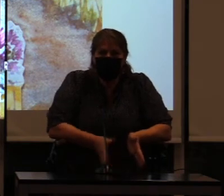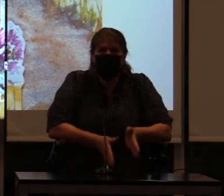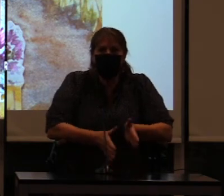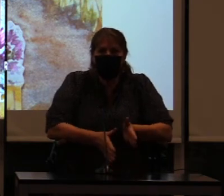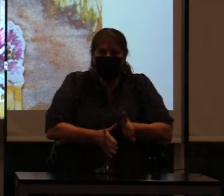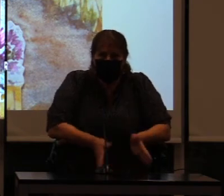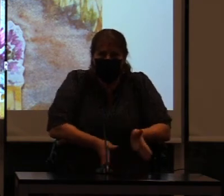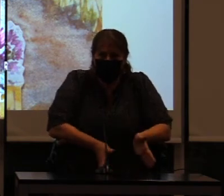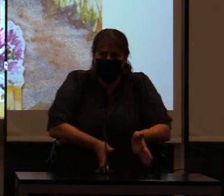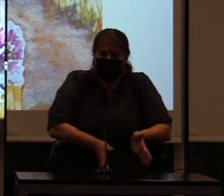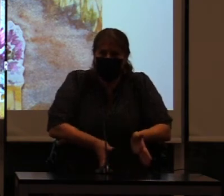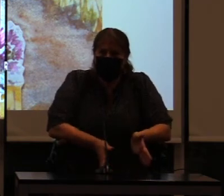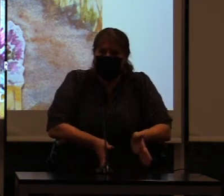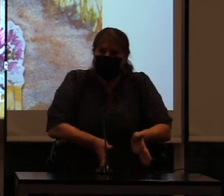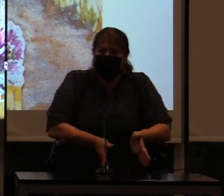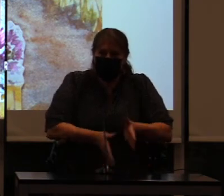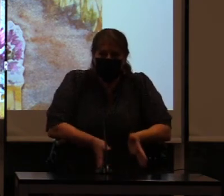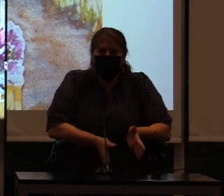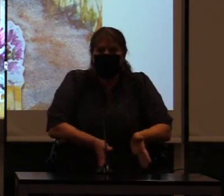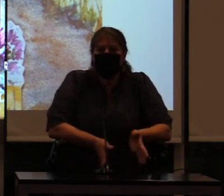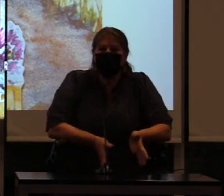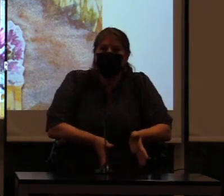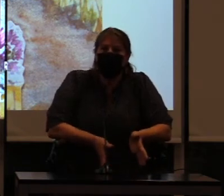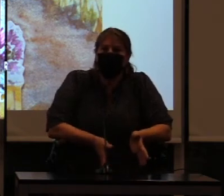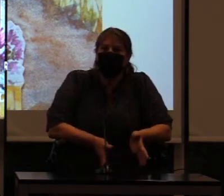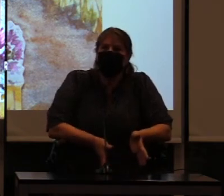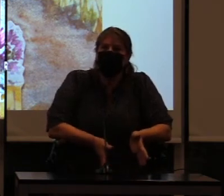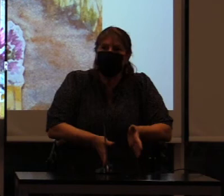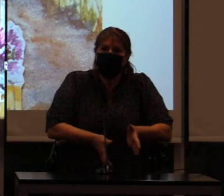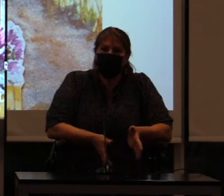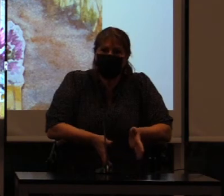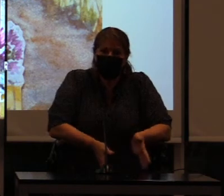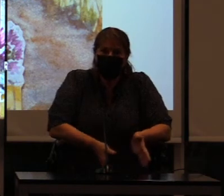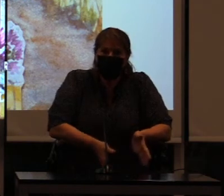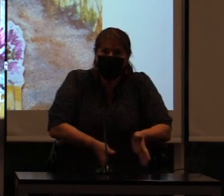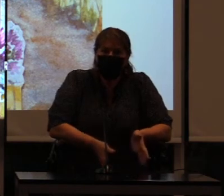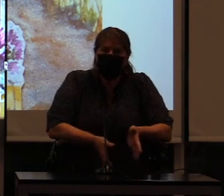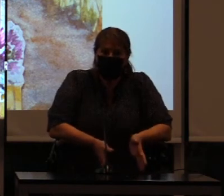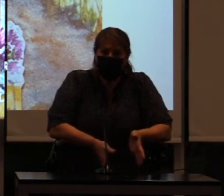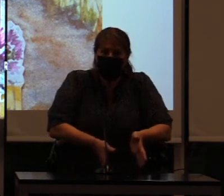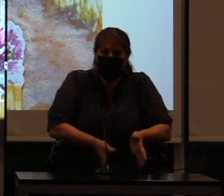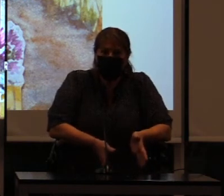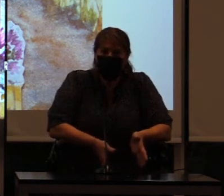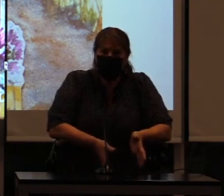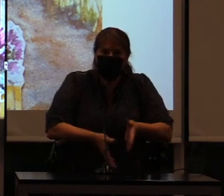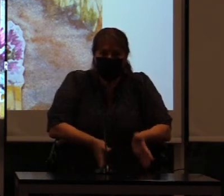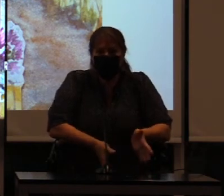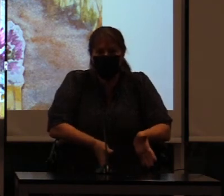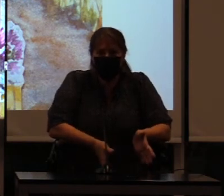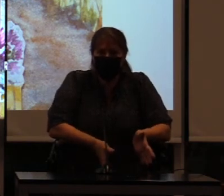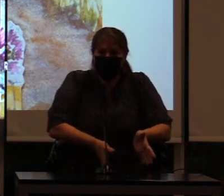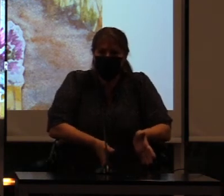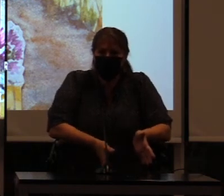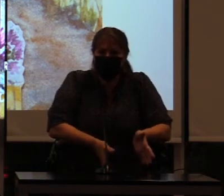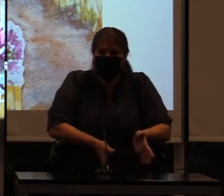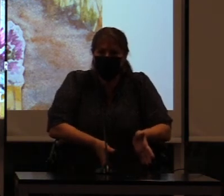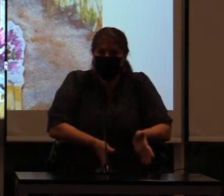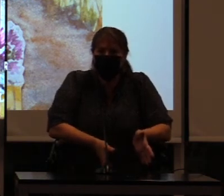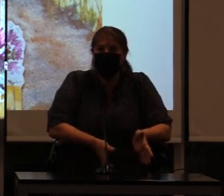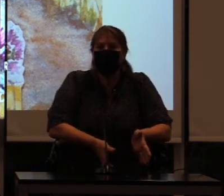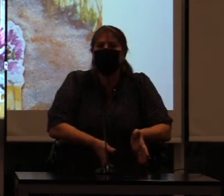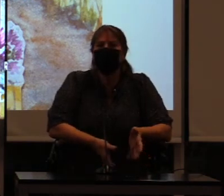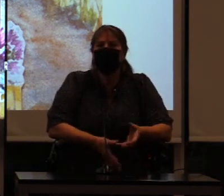Just do it. Do what's in your head. And if she doesn't like it, she'll tell you and you'll do something different.